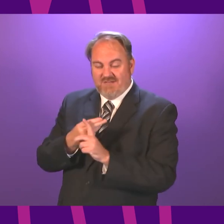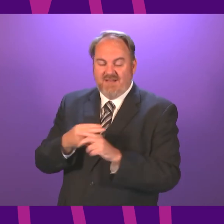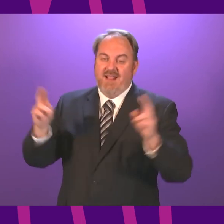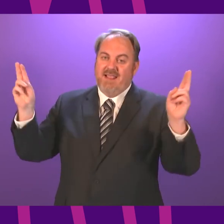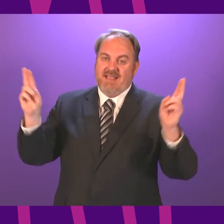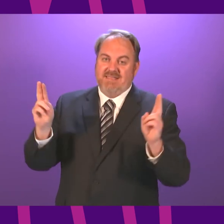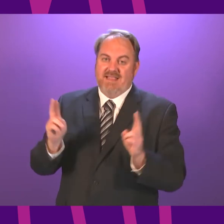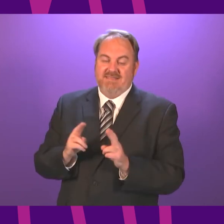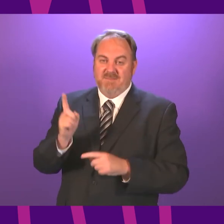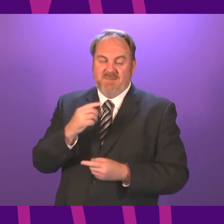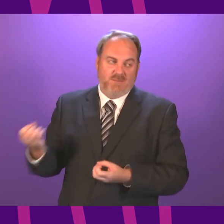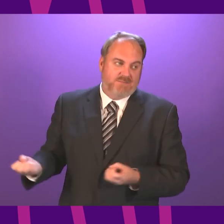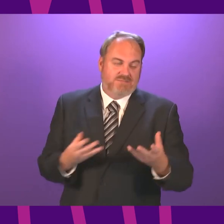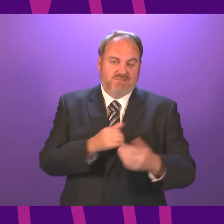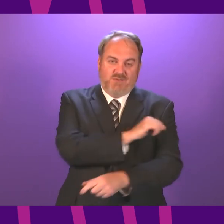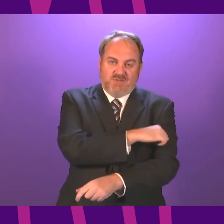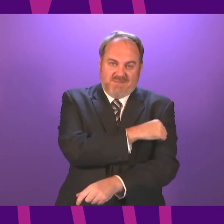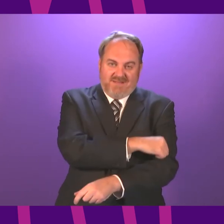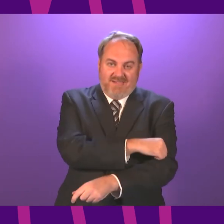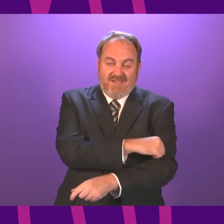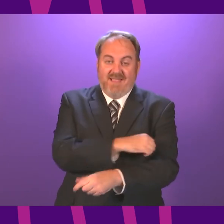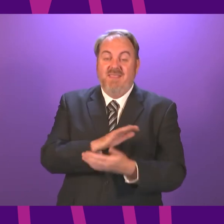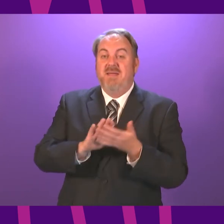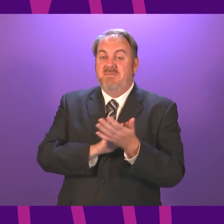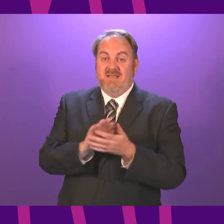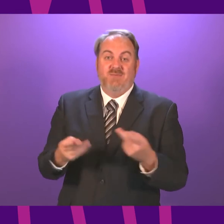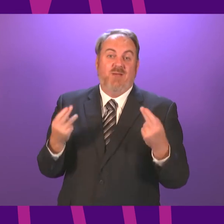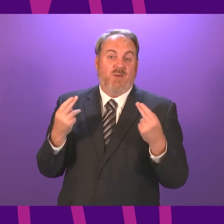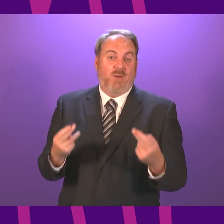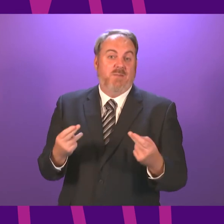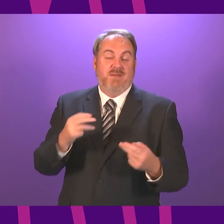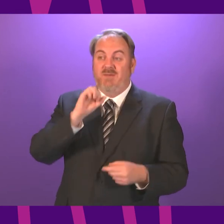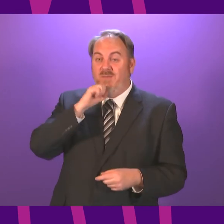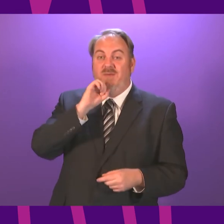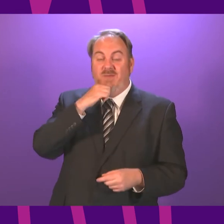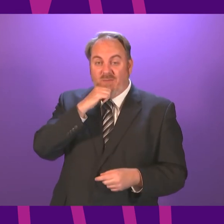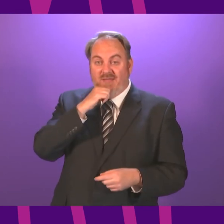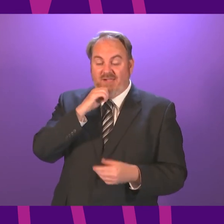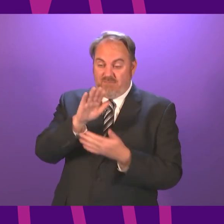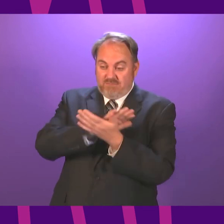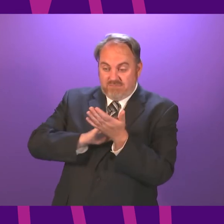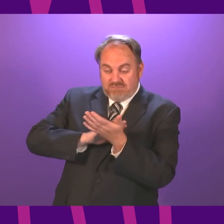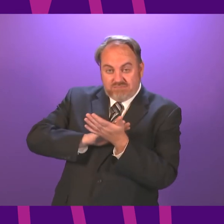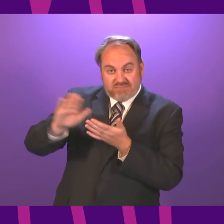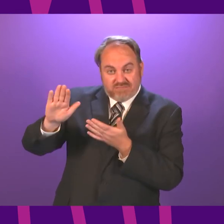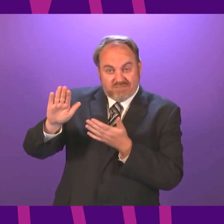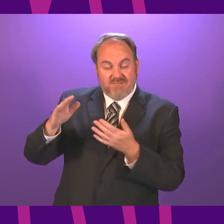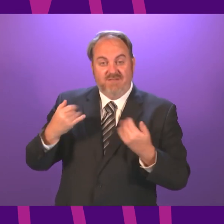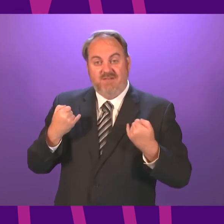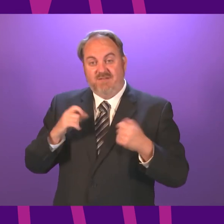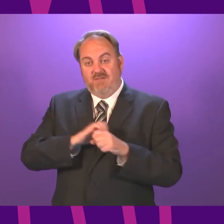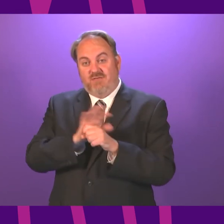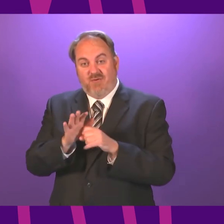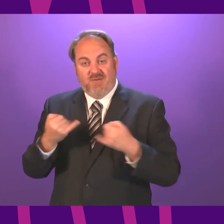serious illness and death will weaken, to the point, hopefully, of almost breaking that link completely. But every person that is not